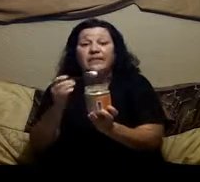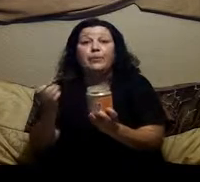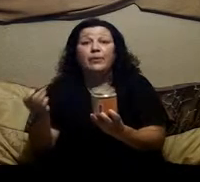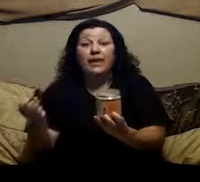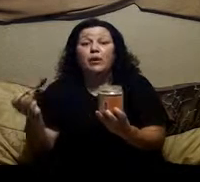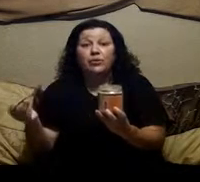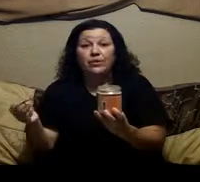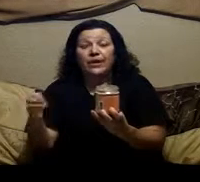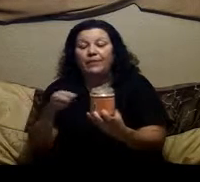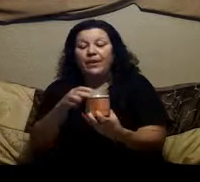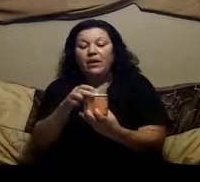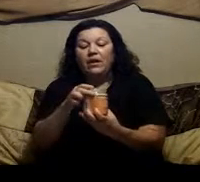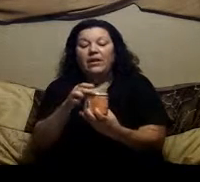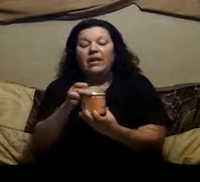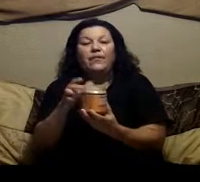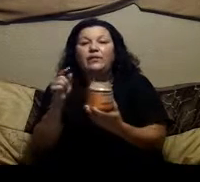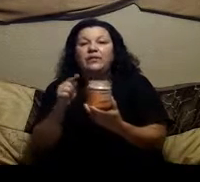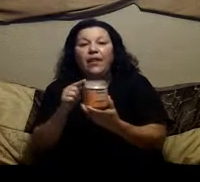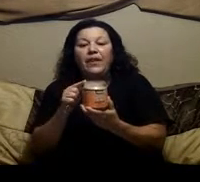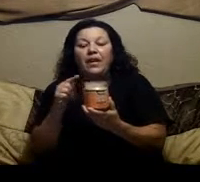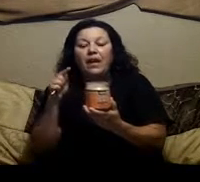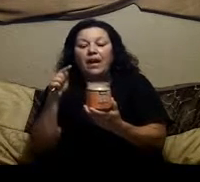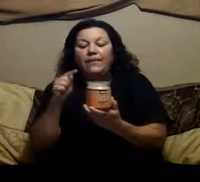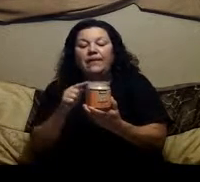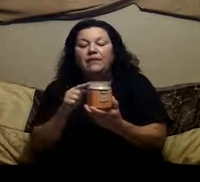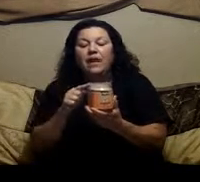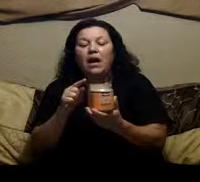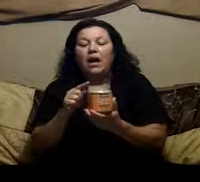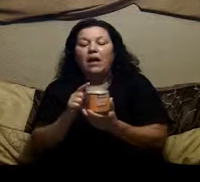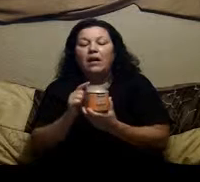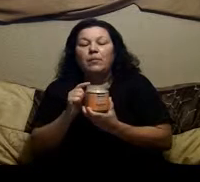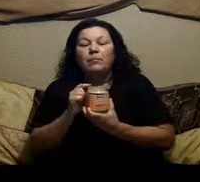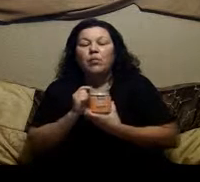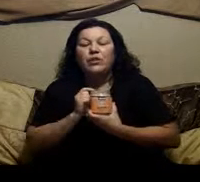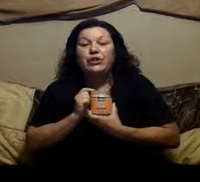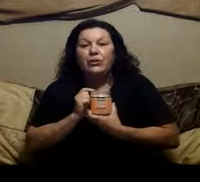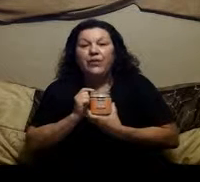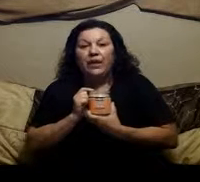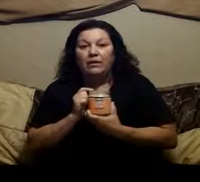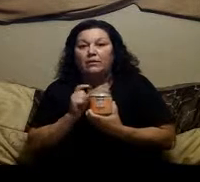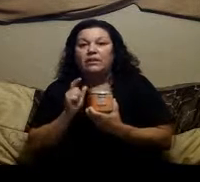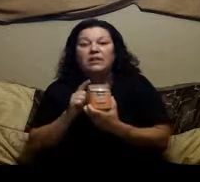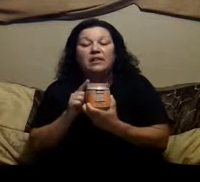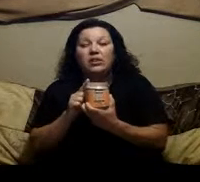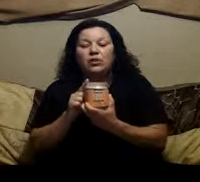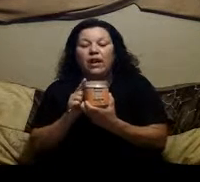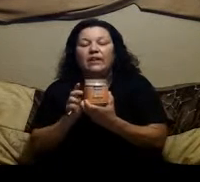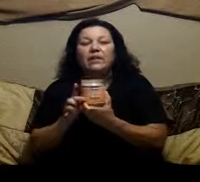the slippery elm tree Okay, and there is nothing that's More soothing to the intestinal tract